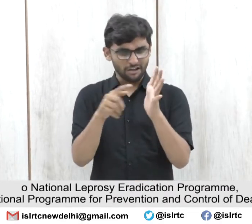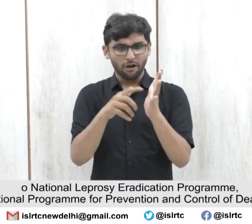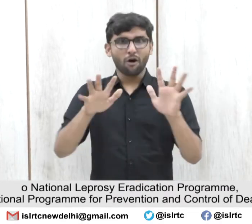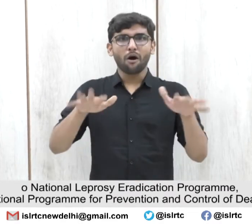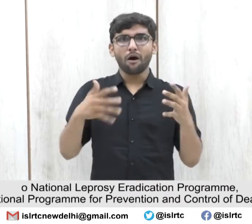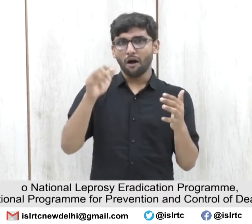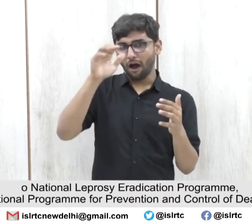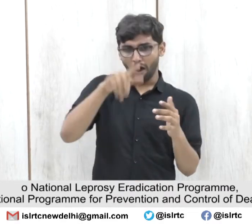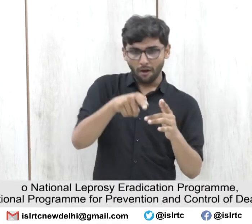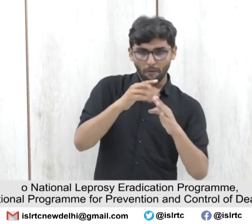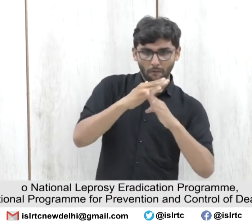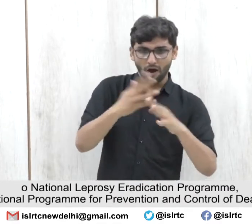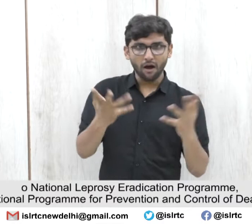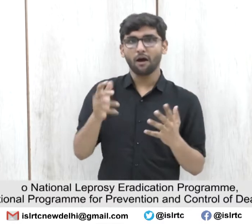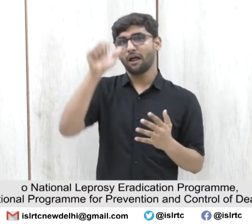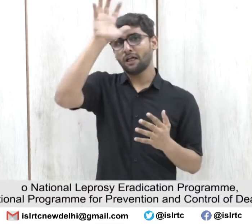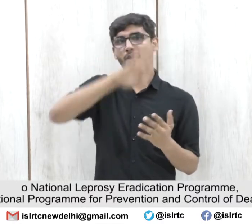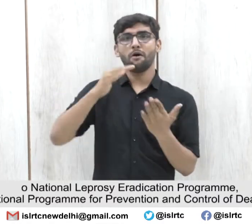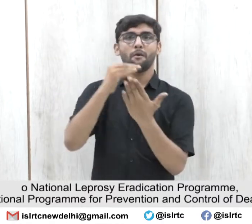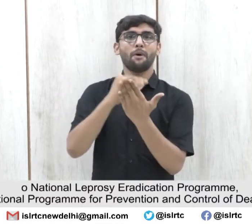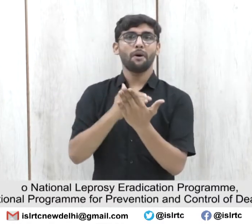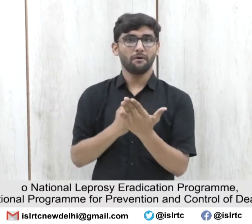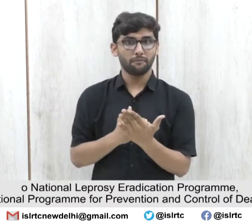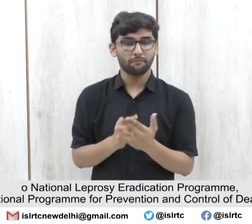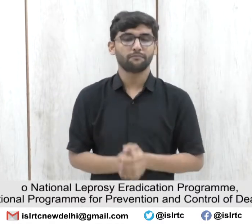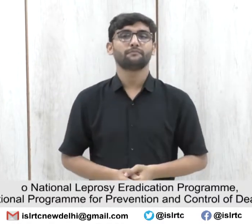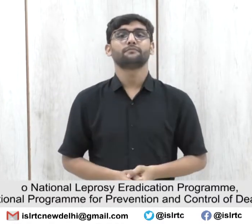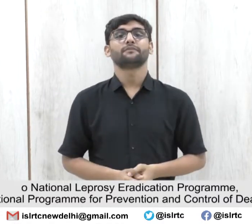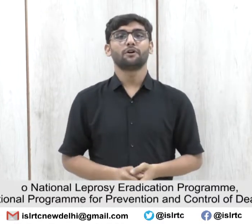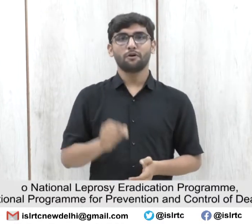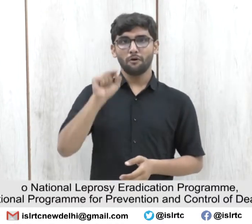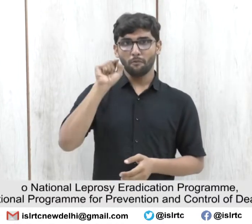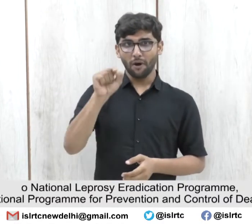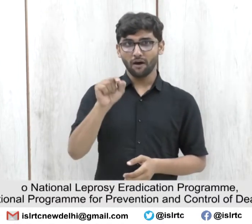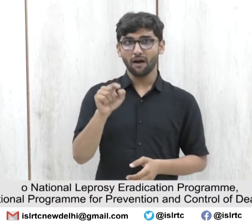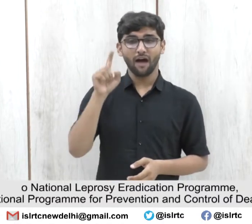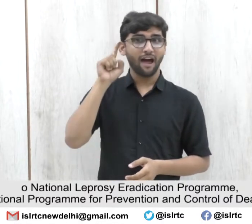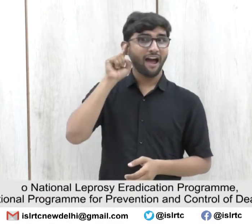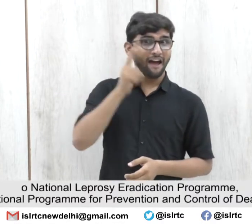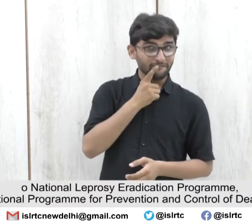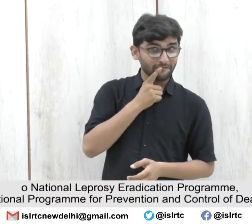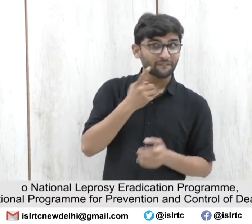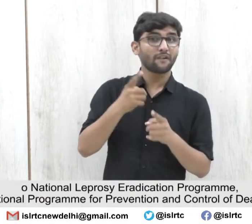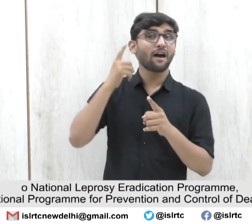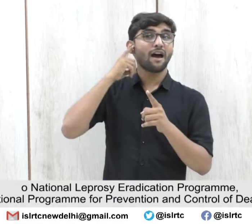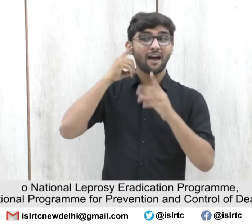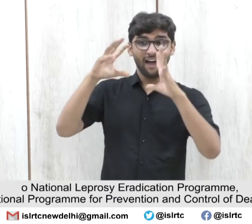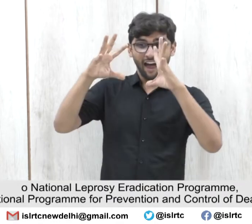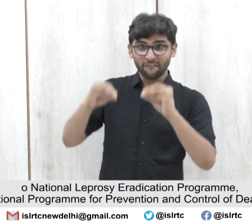Program 6.1 Program for Prevention